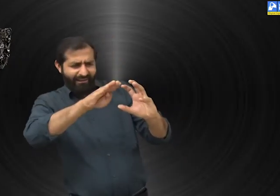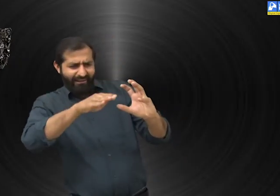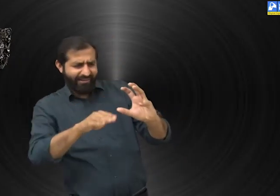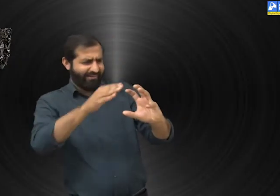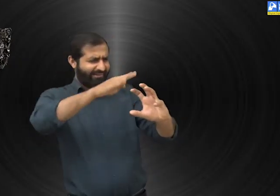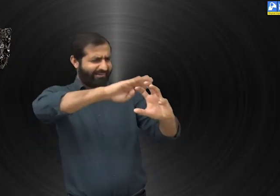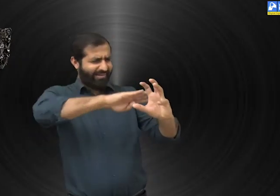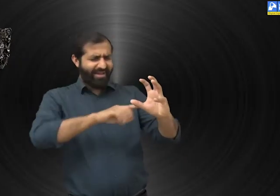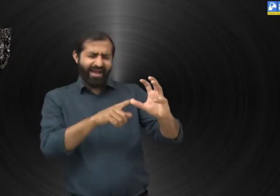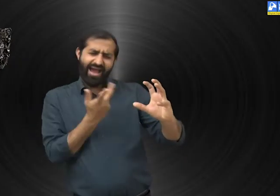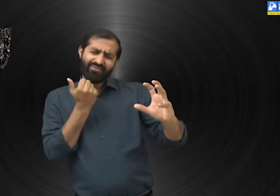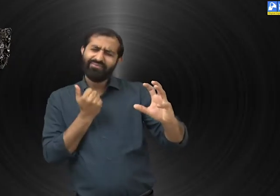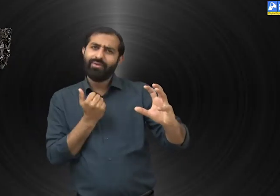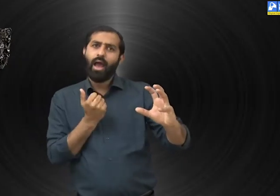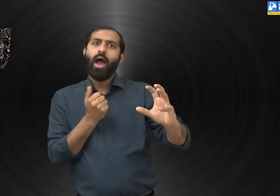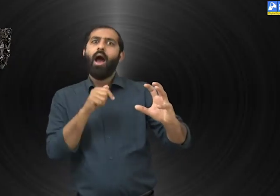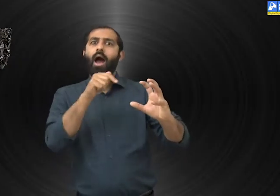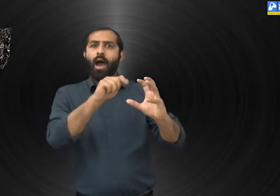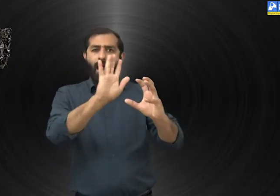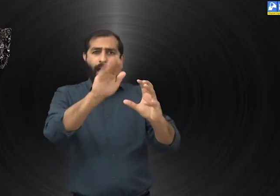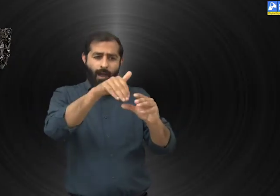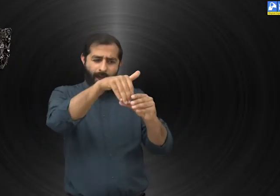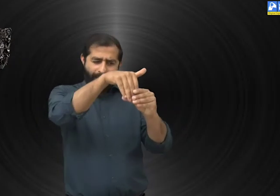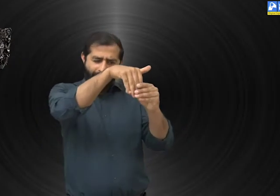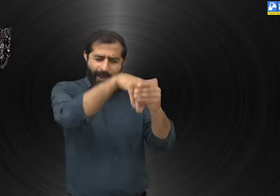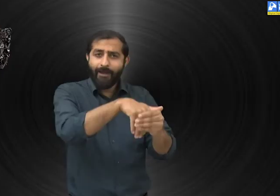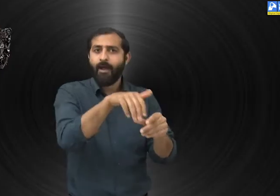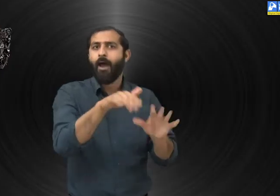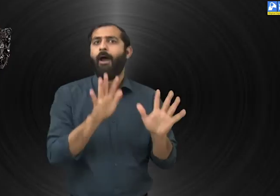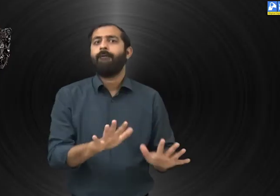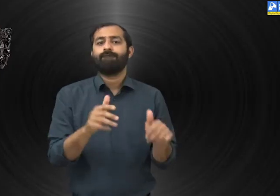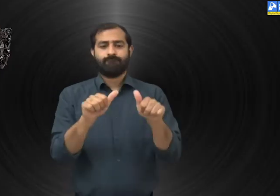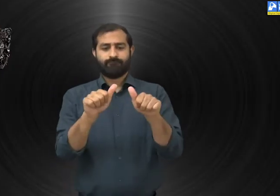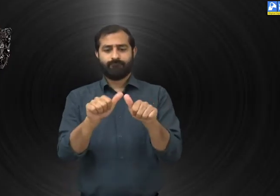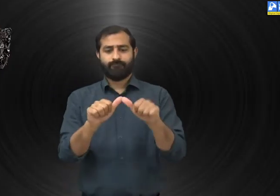Because carbon is solid up of atoms. Look at this picture.